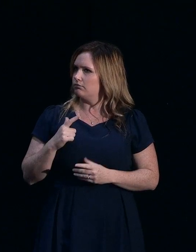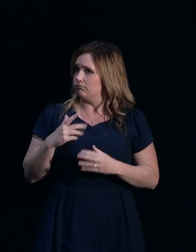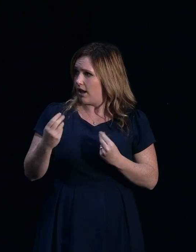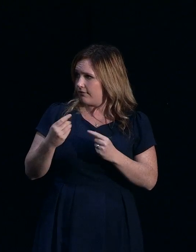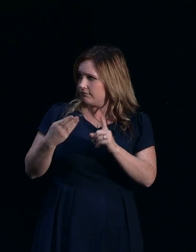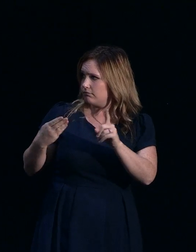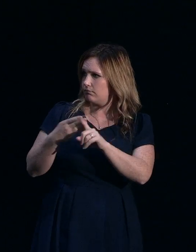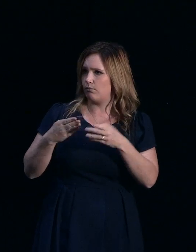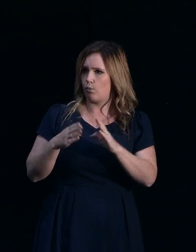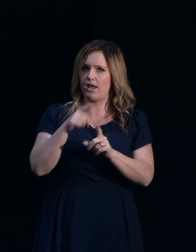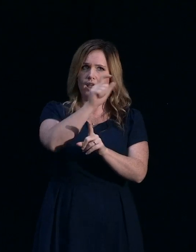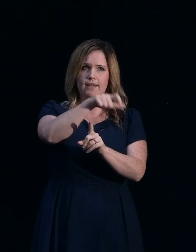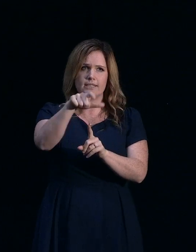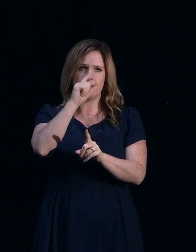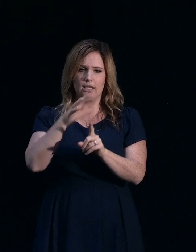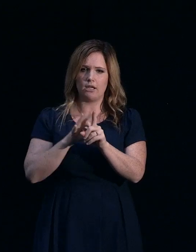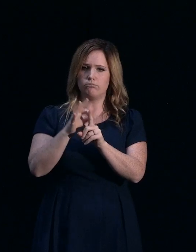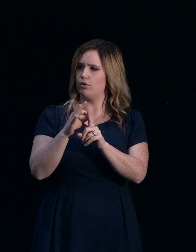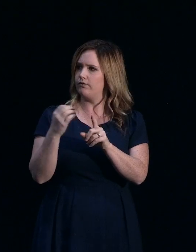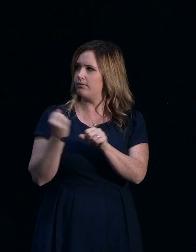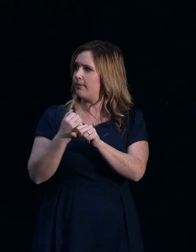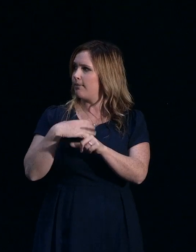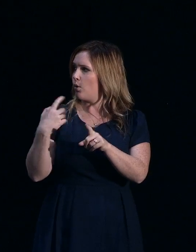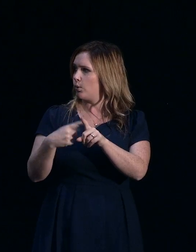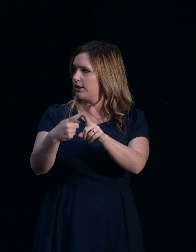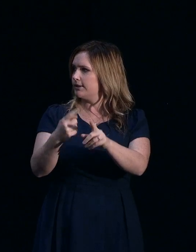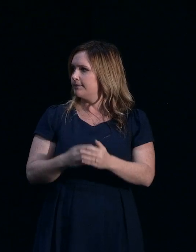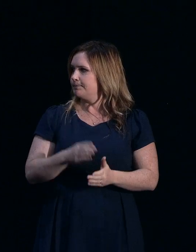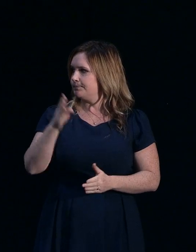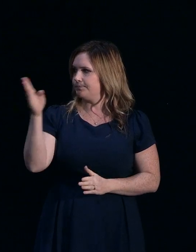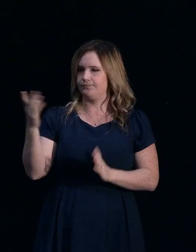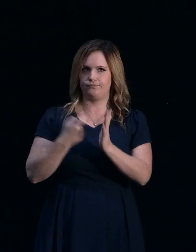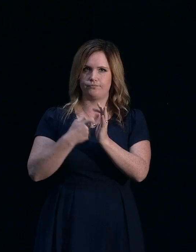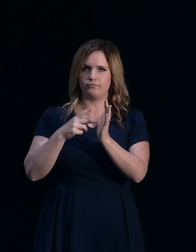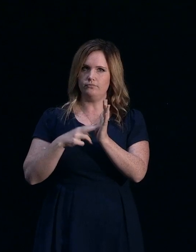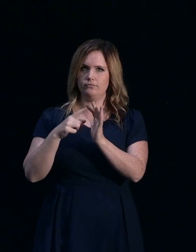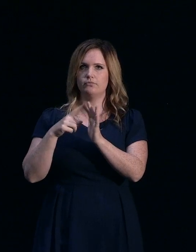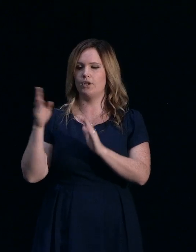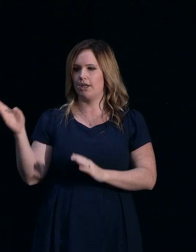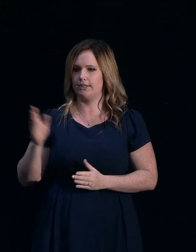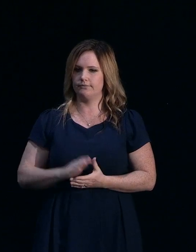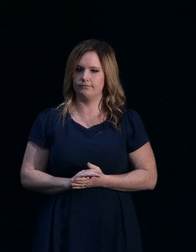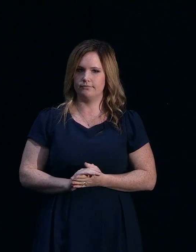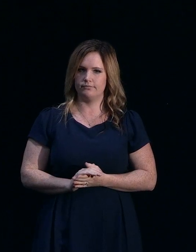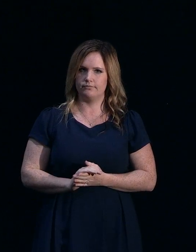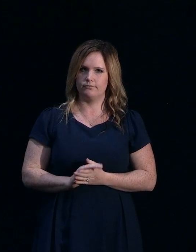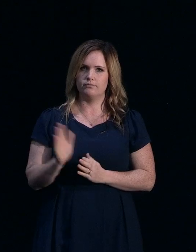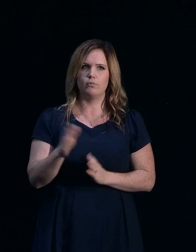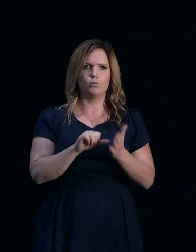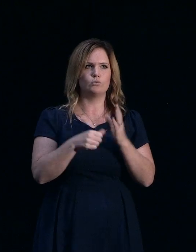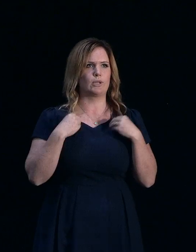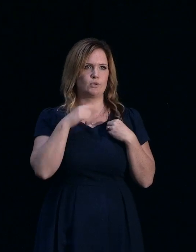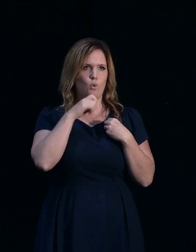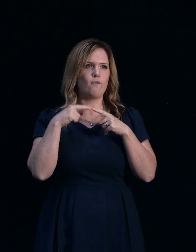improve that process and speed? Yeah. So there's a process that all insurers will go through. And just following up from what John